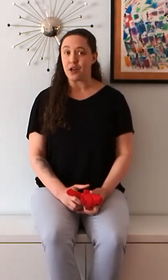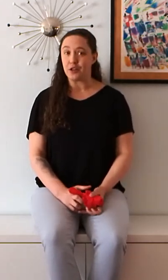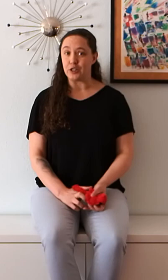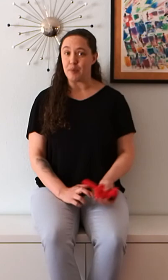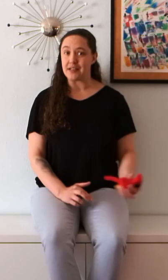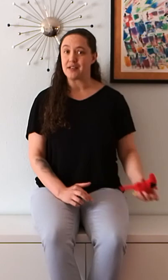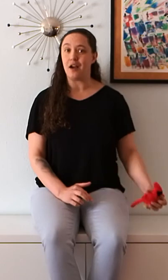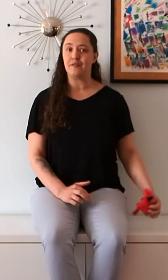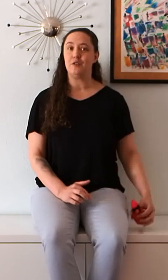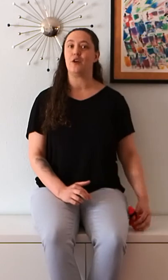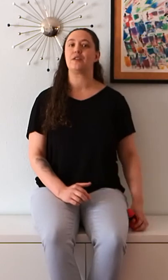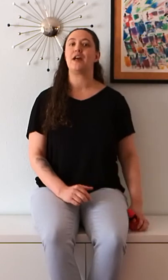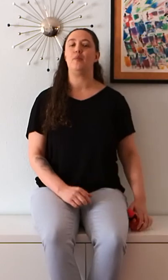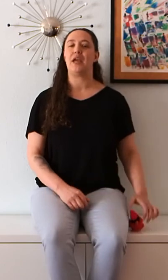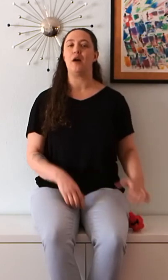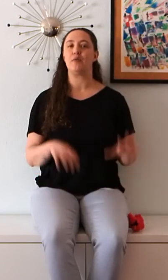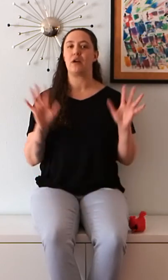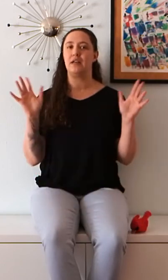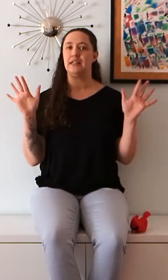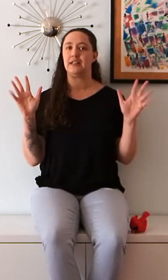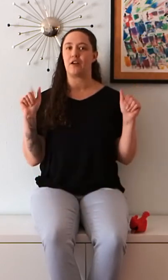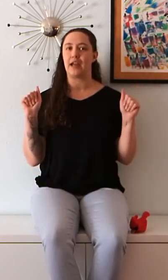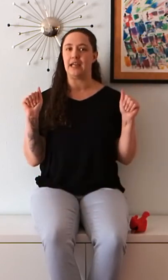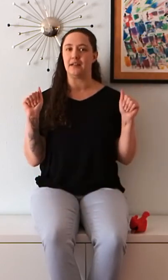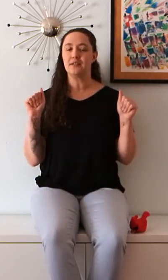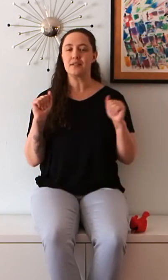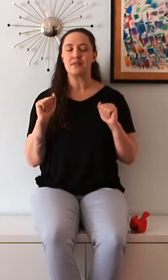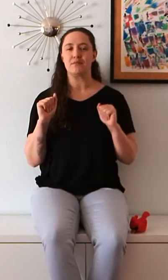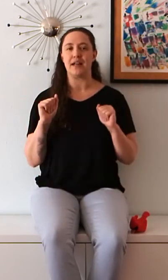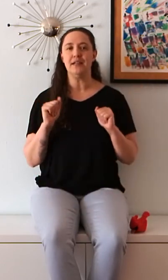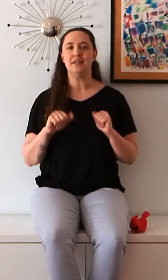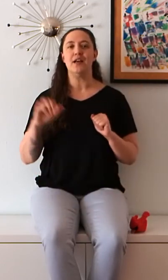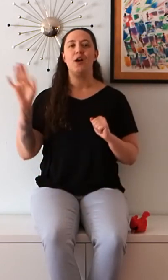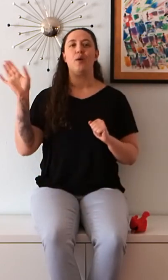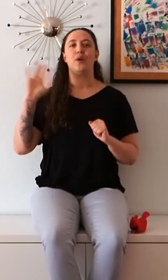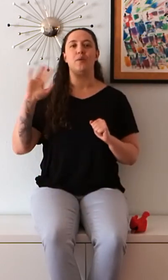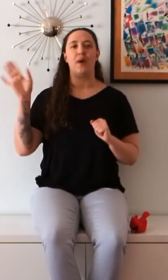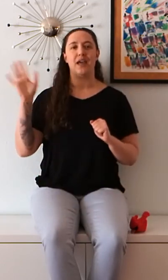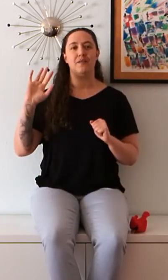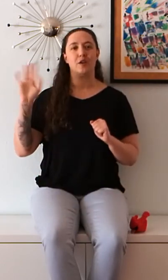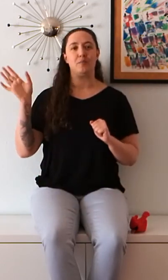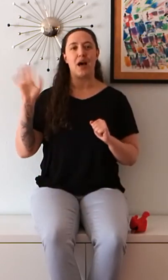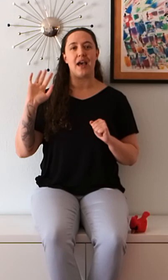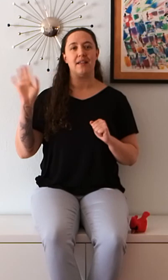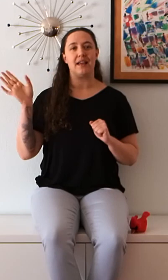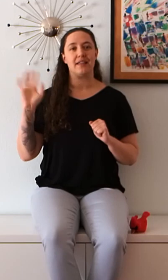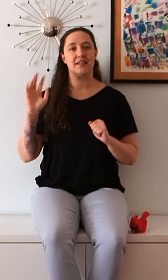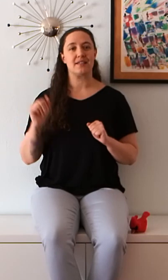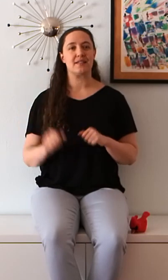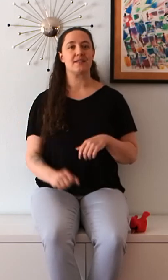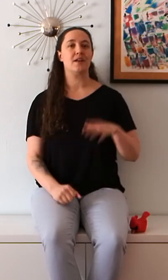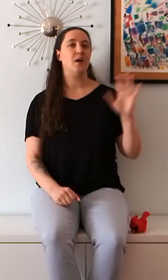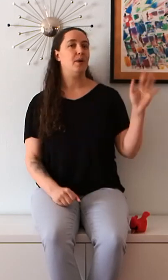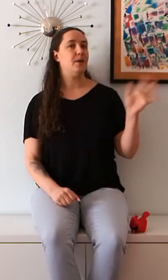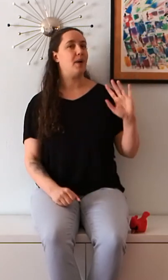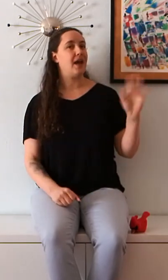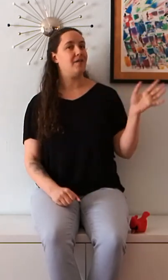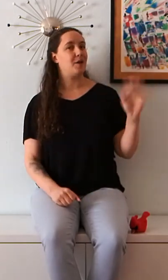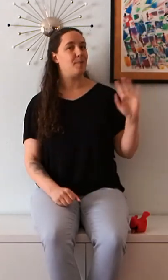our goodbye song. If you know this, help me out. We are going to need our hands. Ready? We wave goodbye like this. We wave goodbye